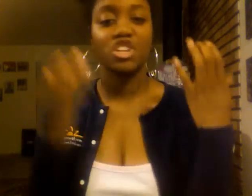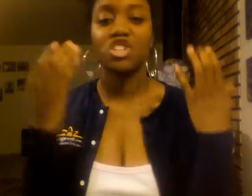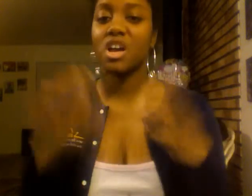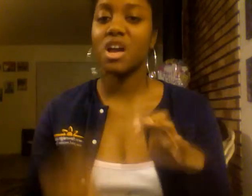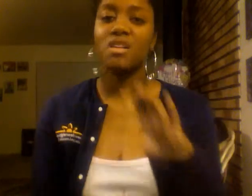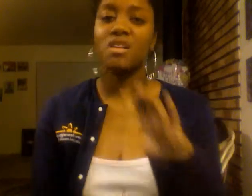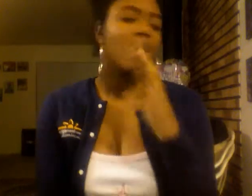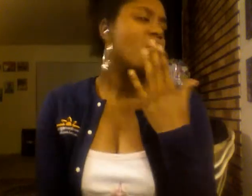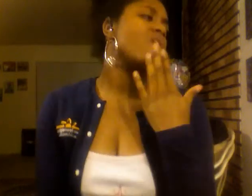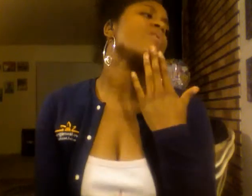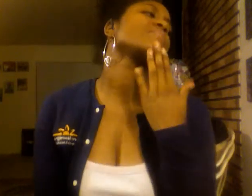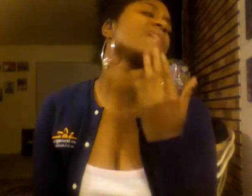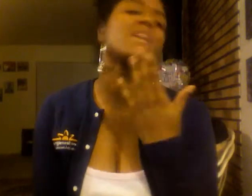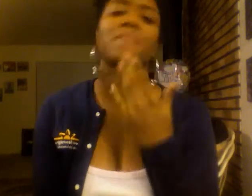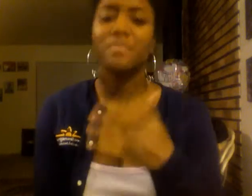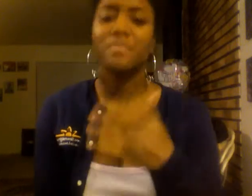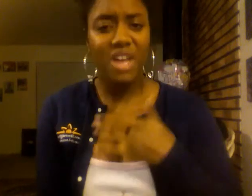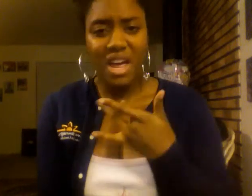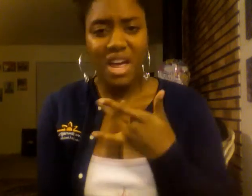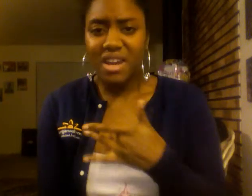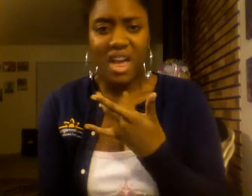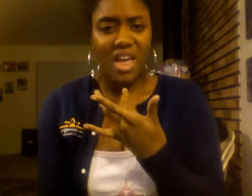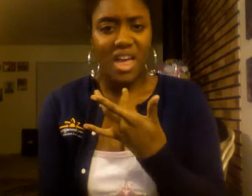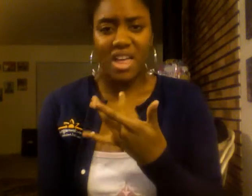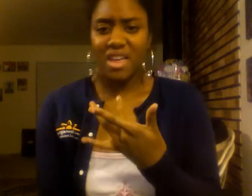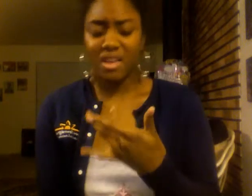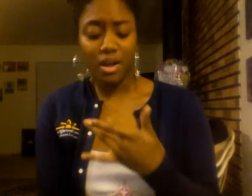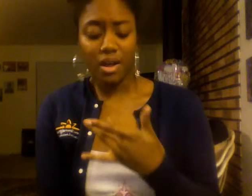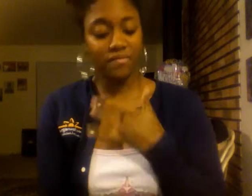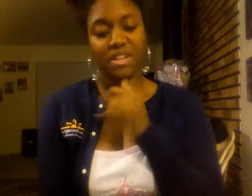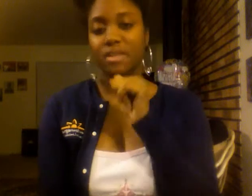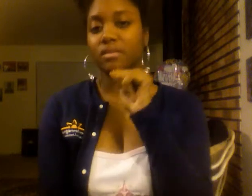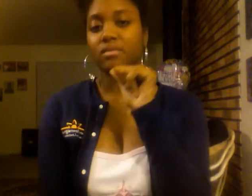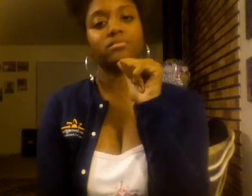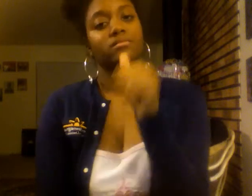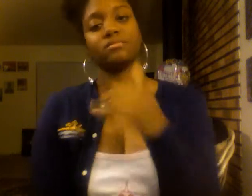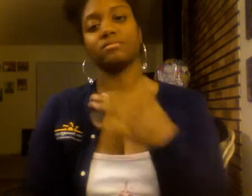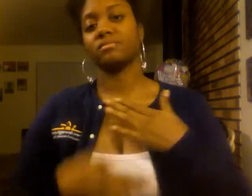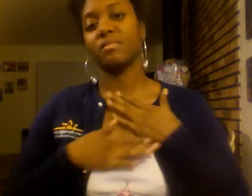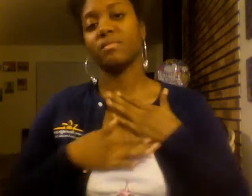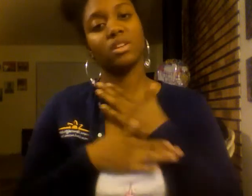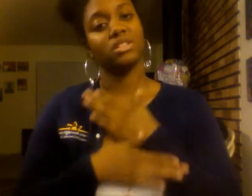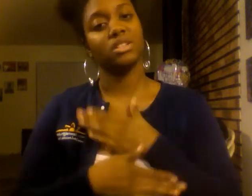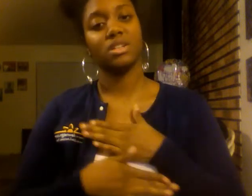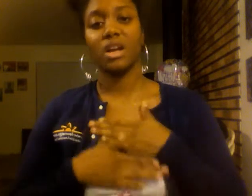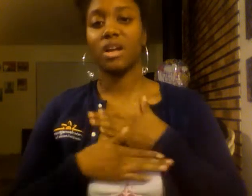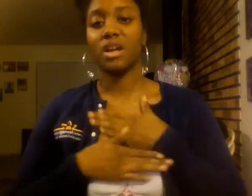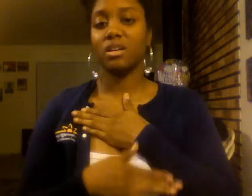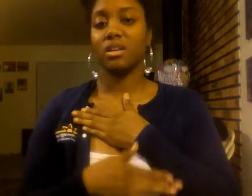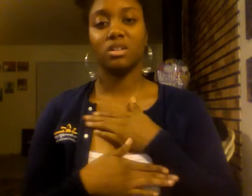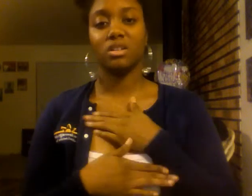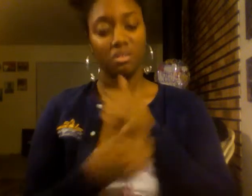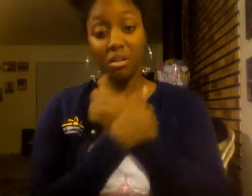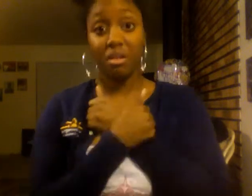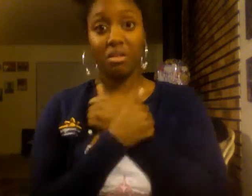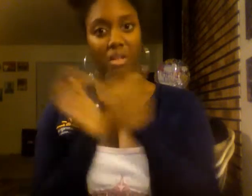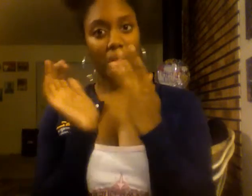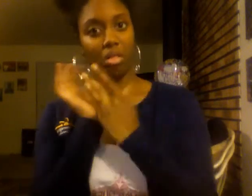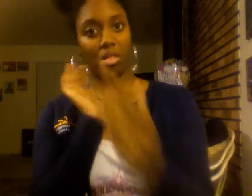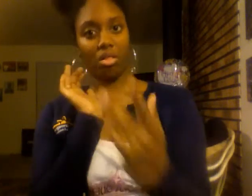chance. But ooh, baby, I'm feeling, I'm feeling really unappreciated. I'm taking my love